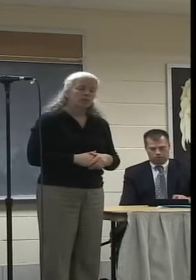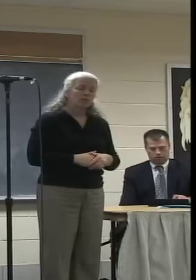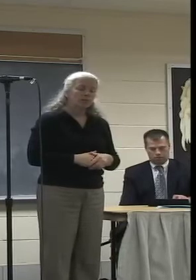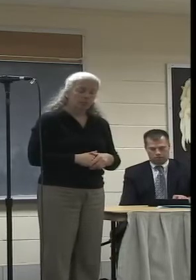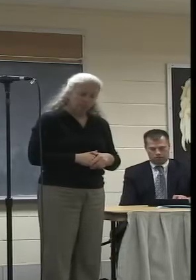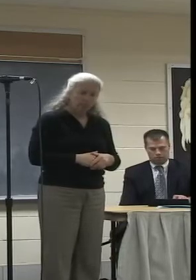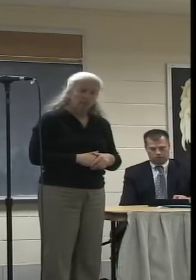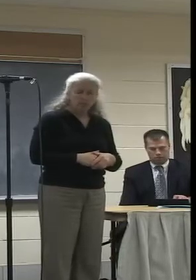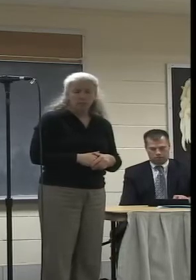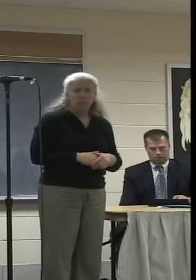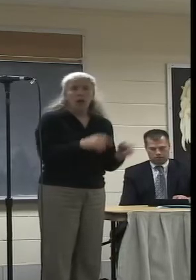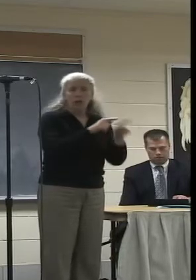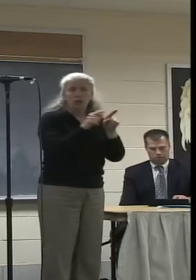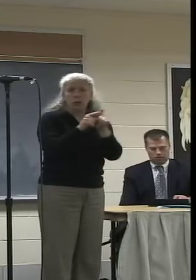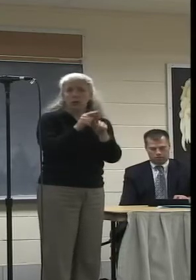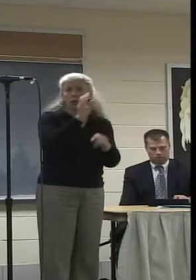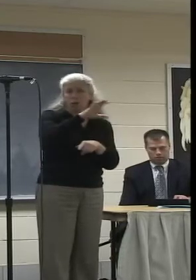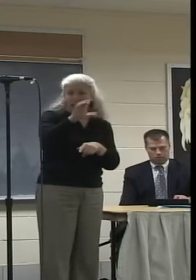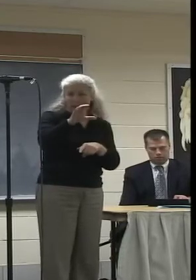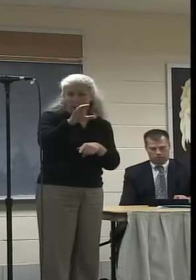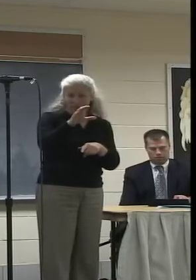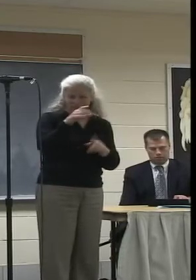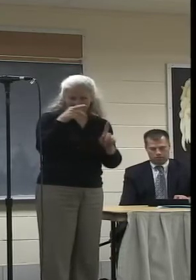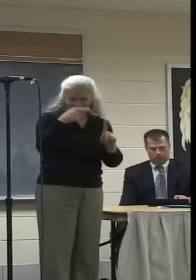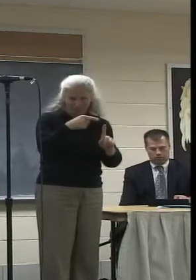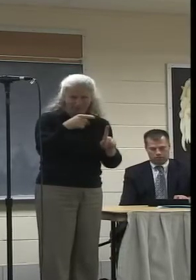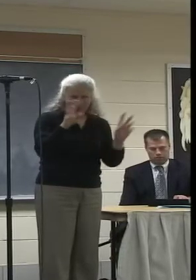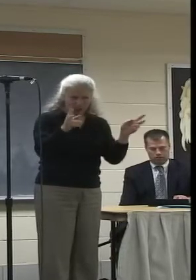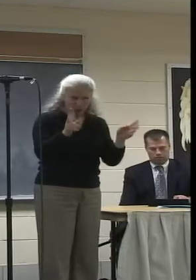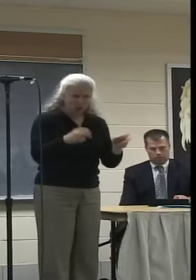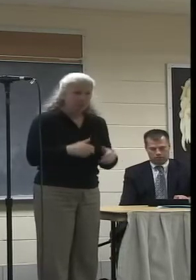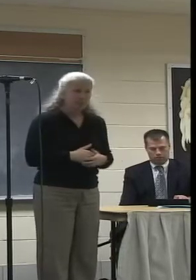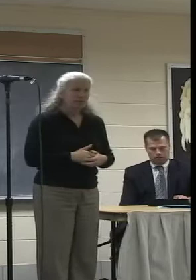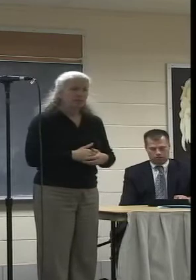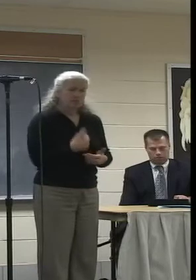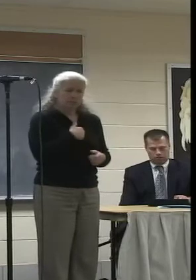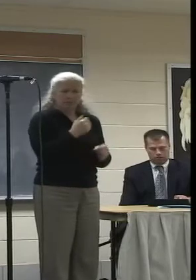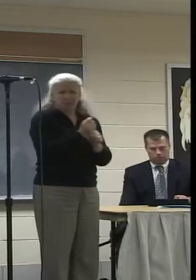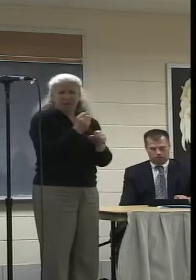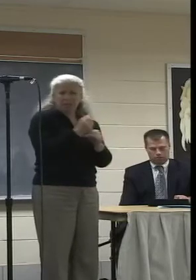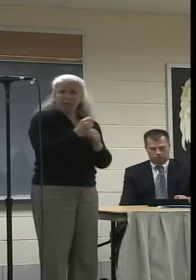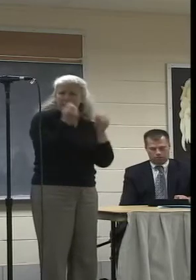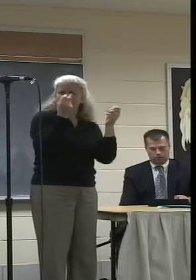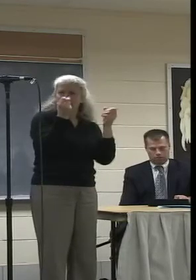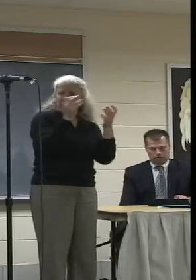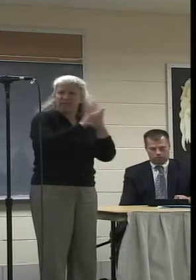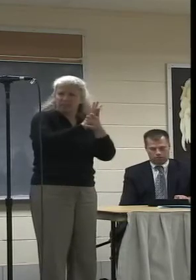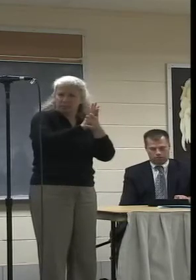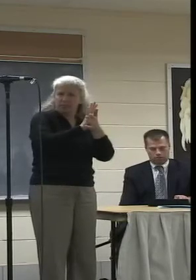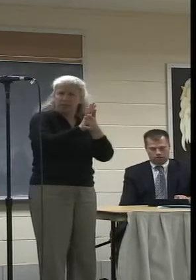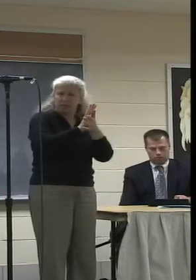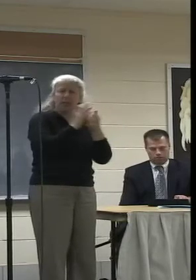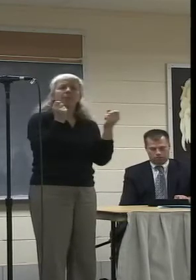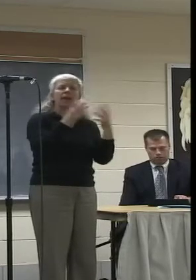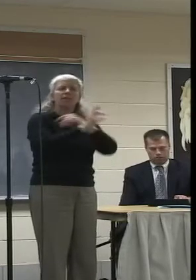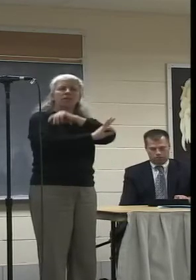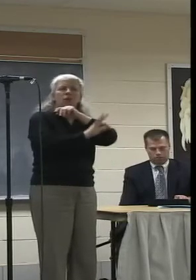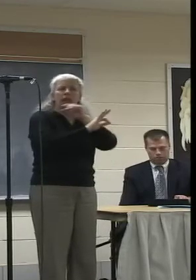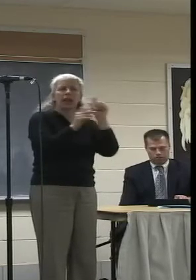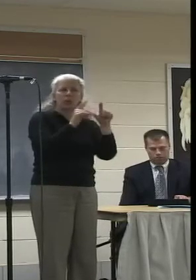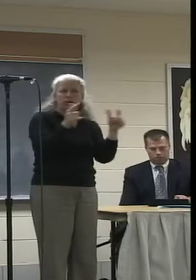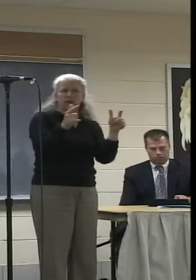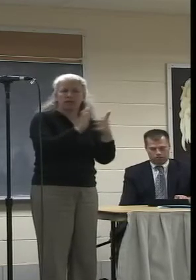And also the closed captioning. I make a lot of films, a lot of foreign language films,